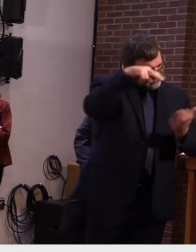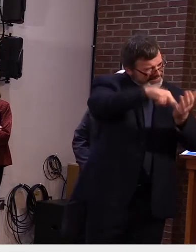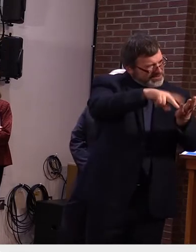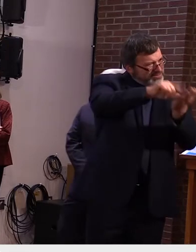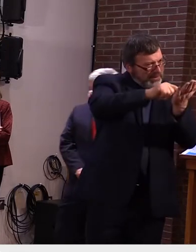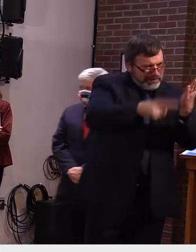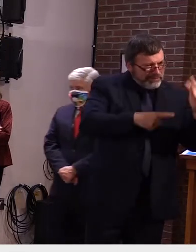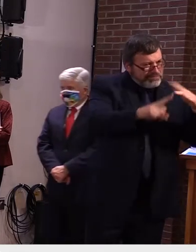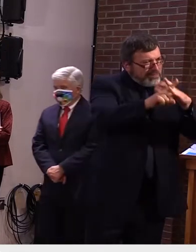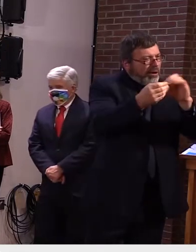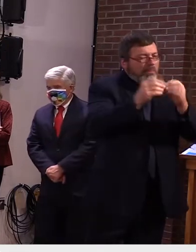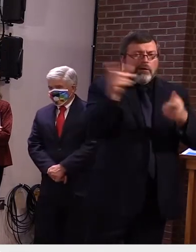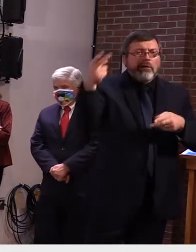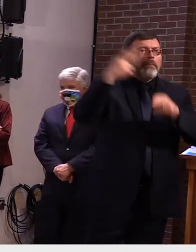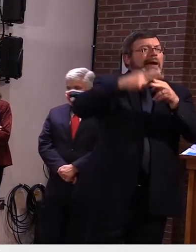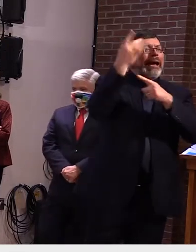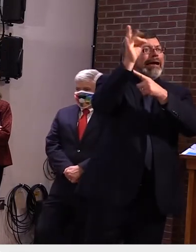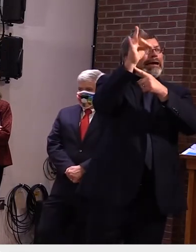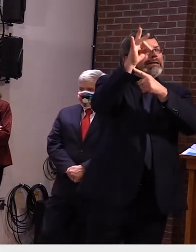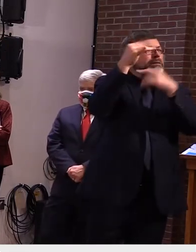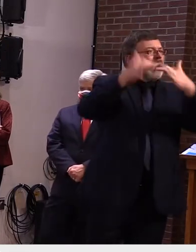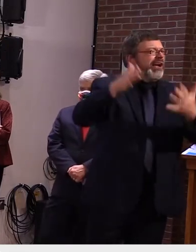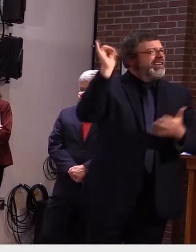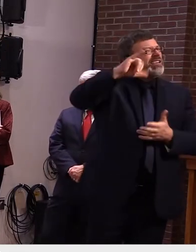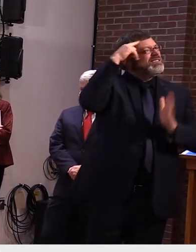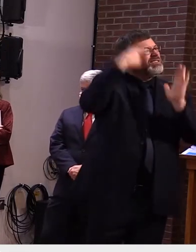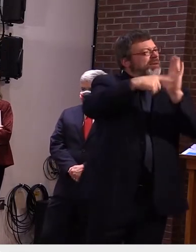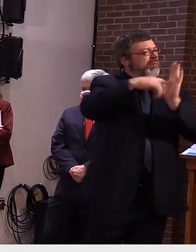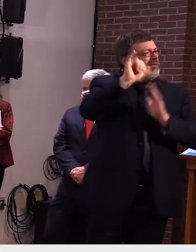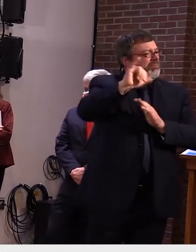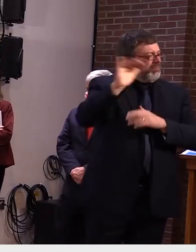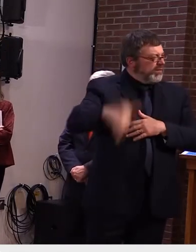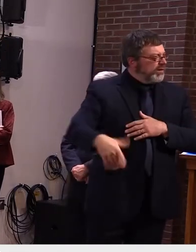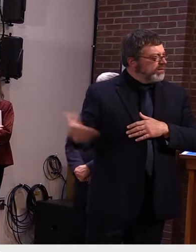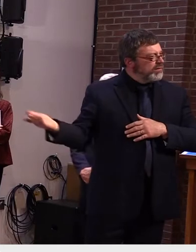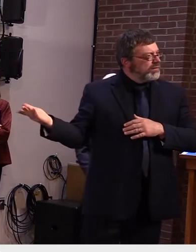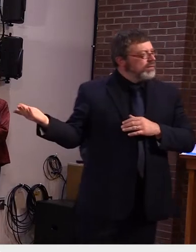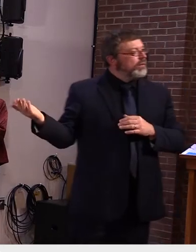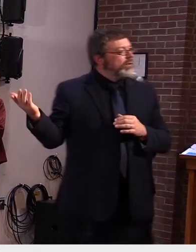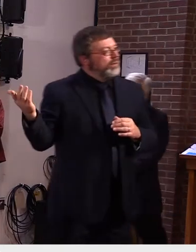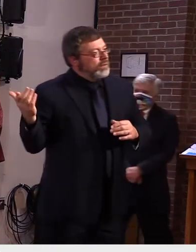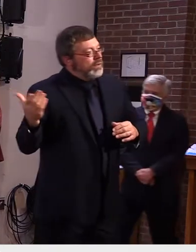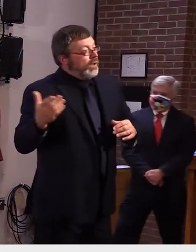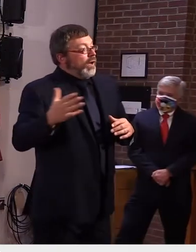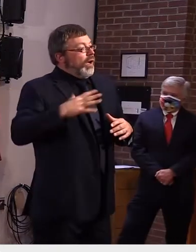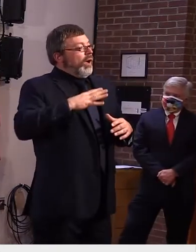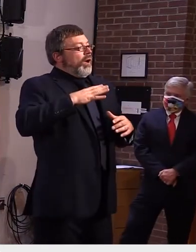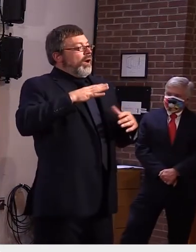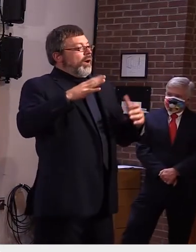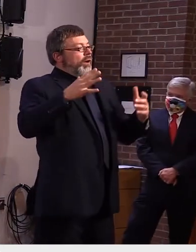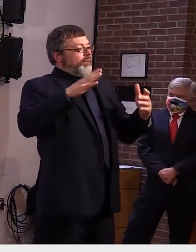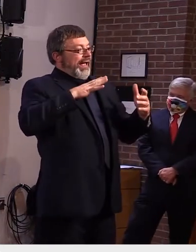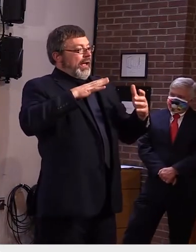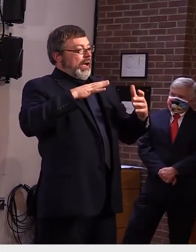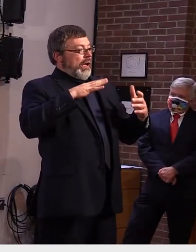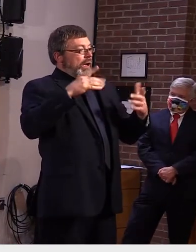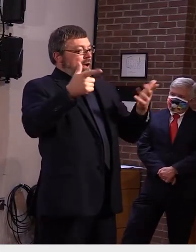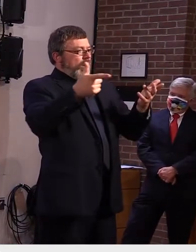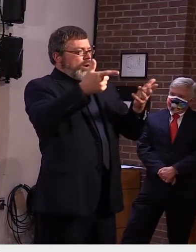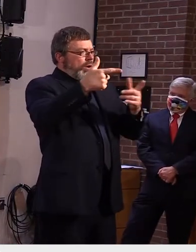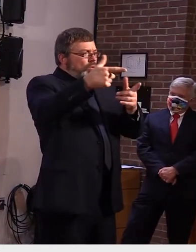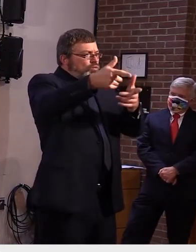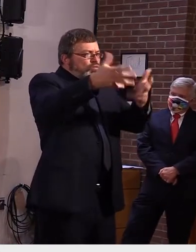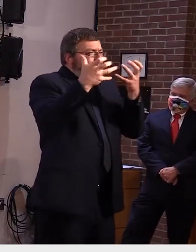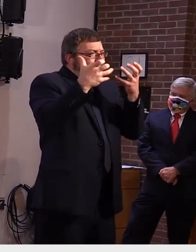to you yeah sometimes names are names of individuals sometimes names are names of workplaces or institutions like